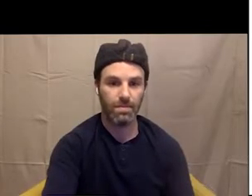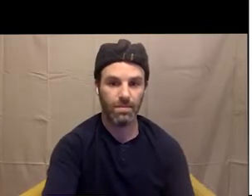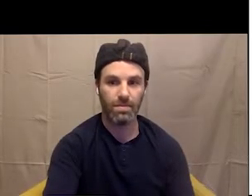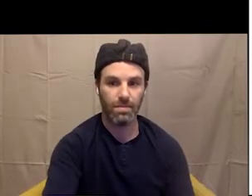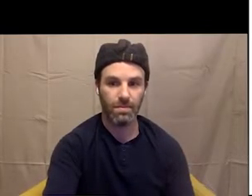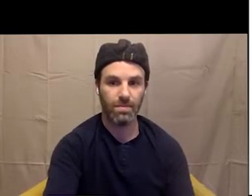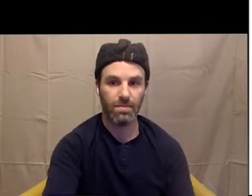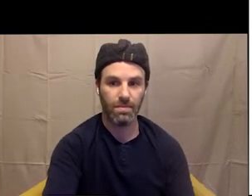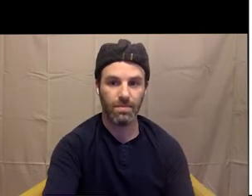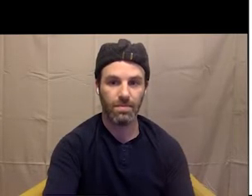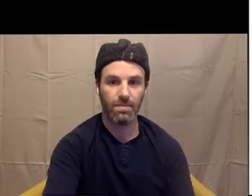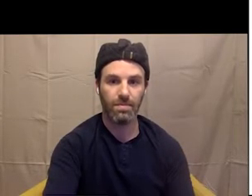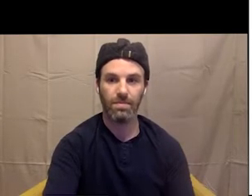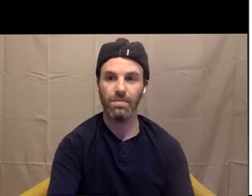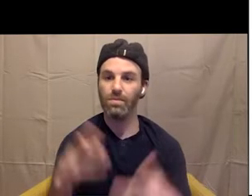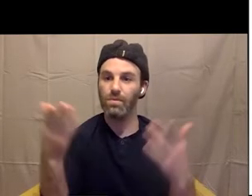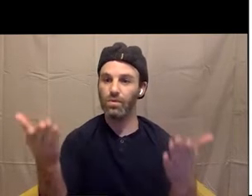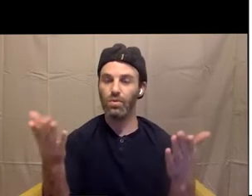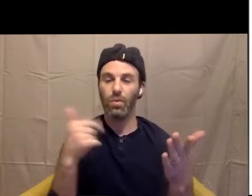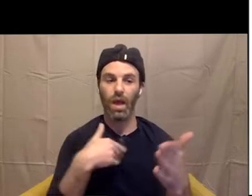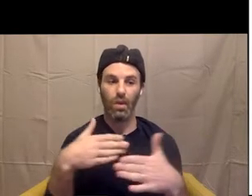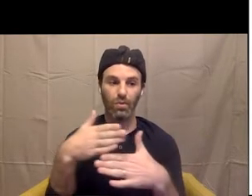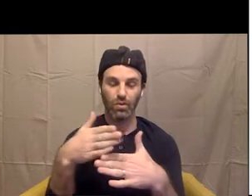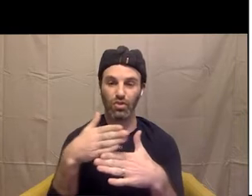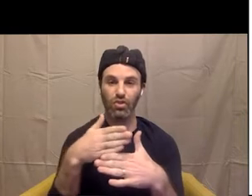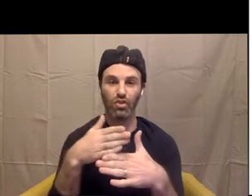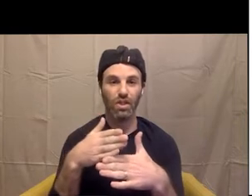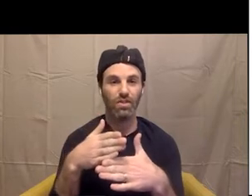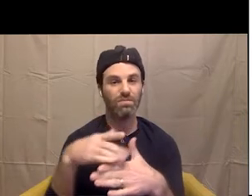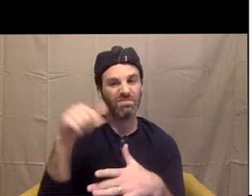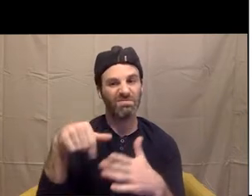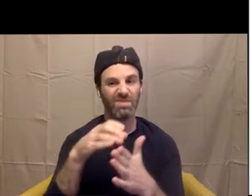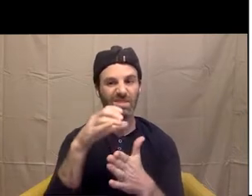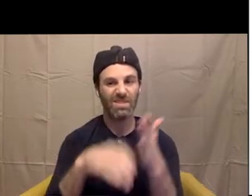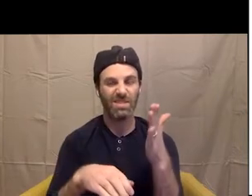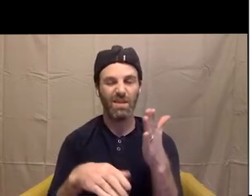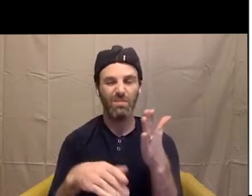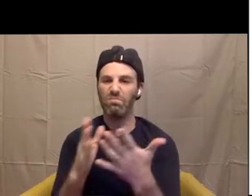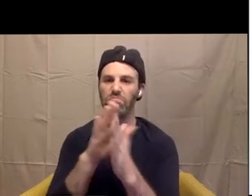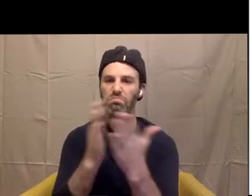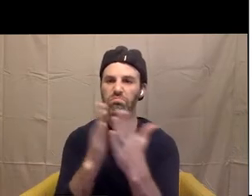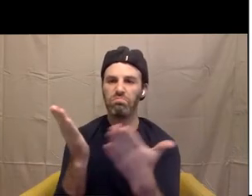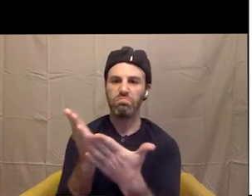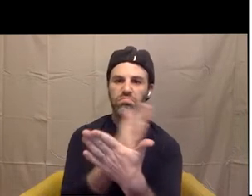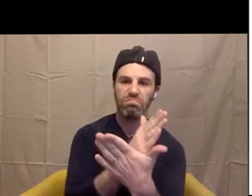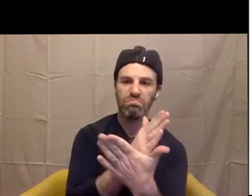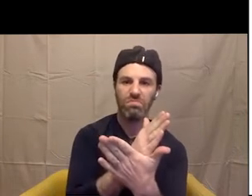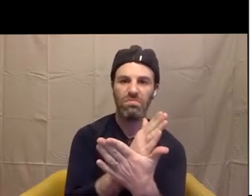And so, I'll share with you that this chapter is early on in the book. And I chose it because I think it